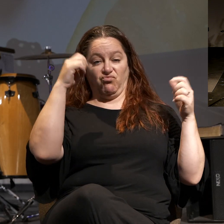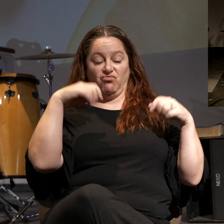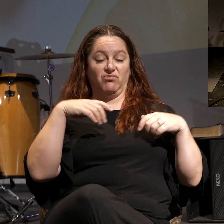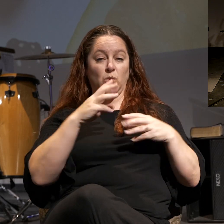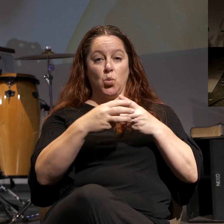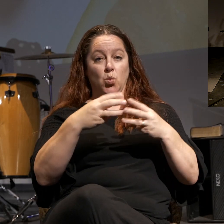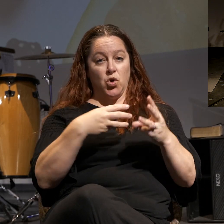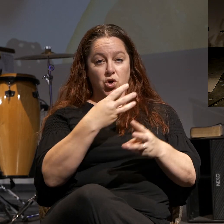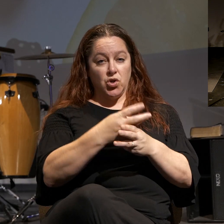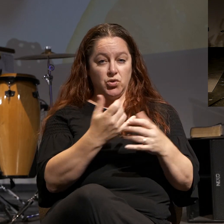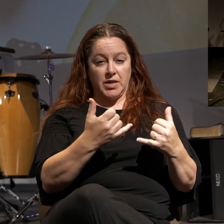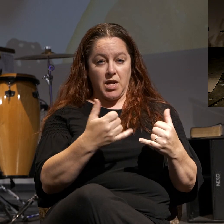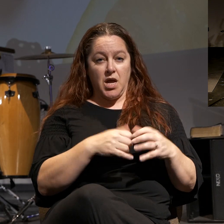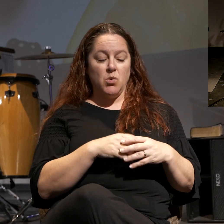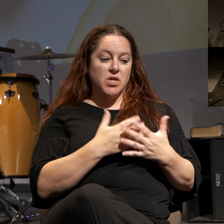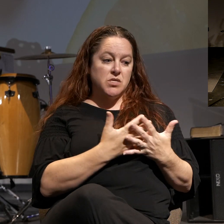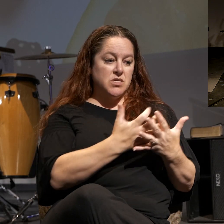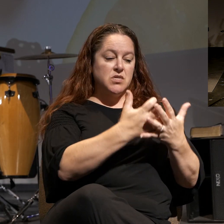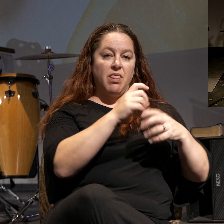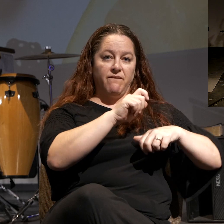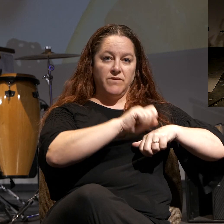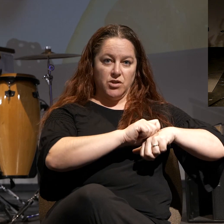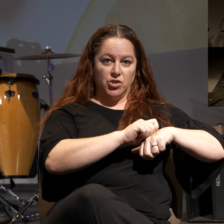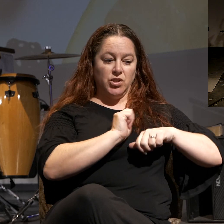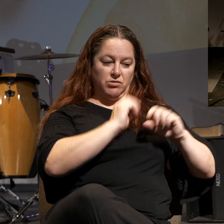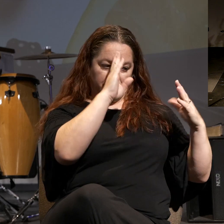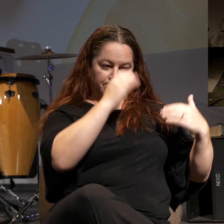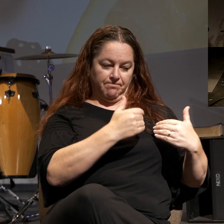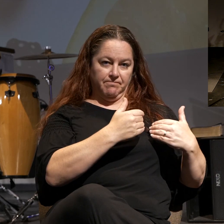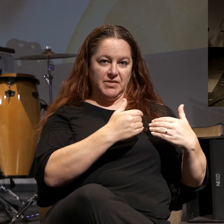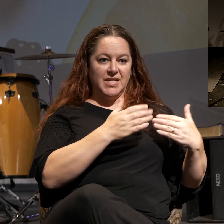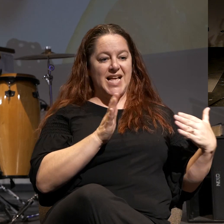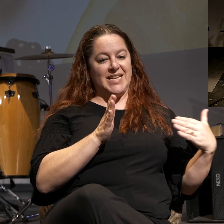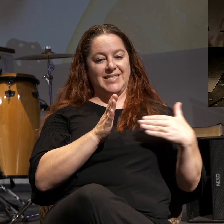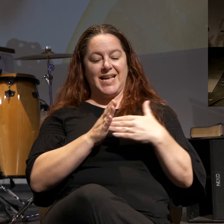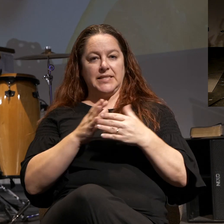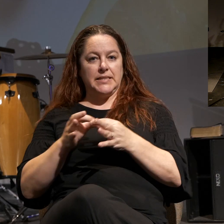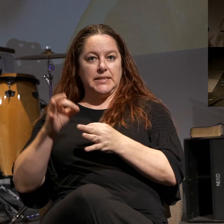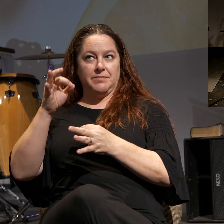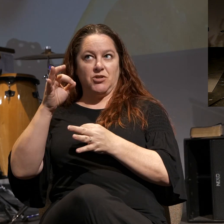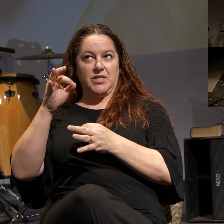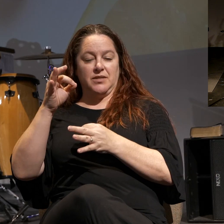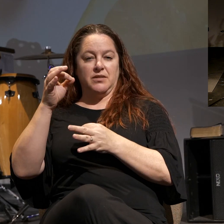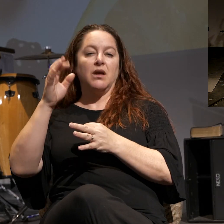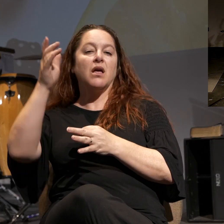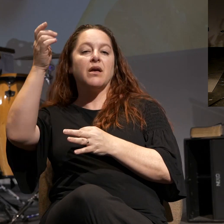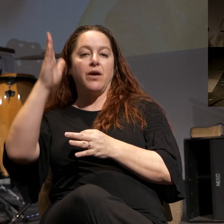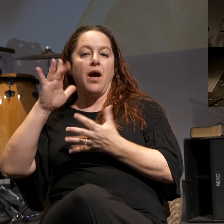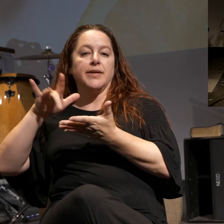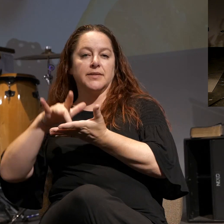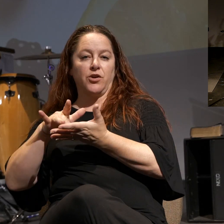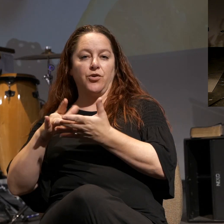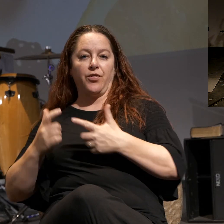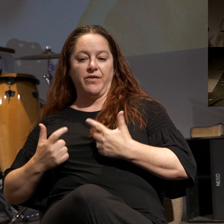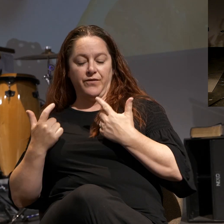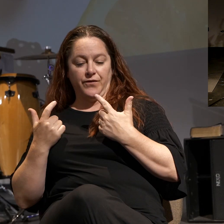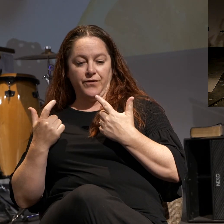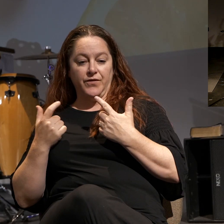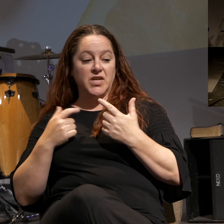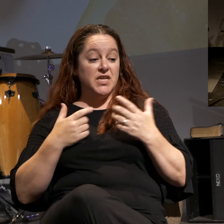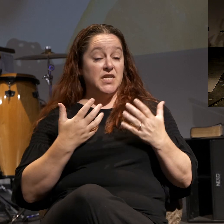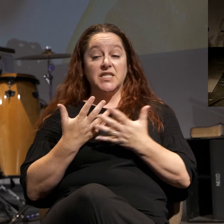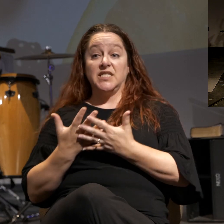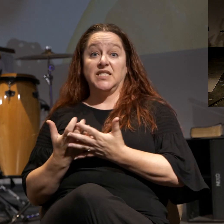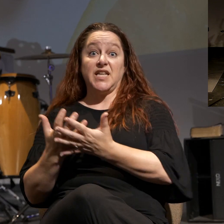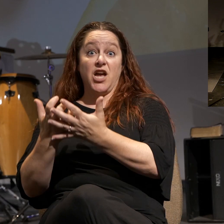And so, for the desires of the flesh, self-centeredness are against the Spirit. Think of God-centered life. And the desires of the